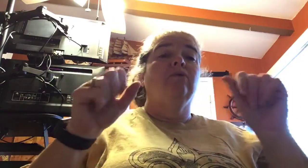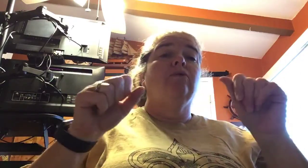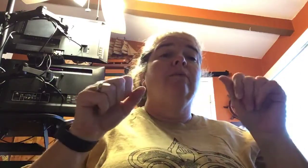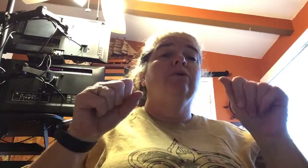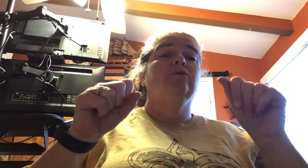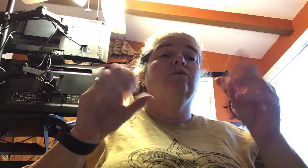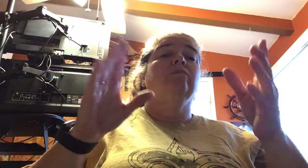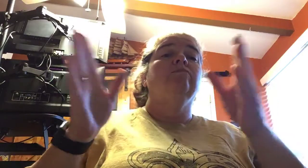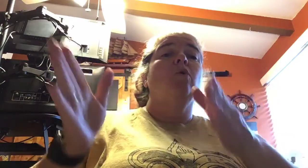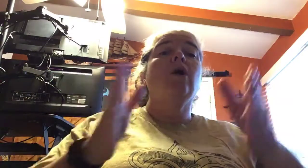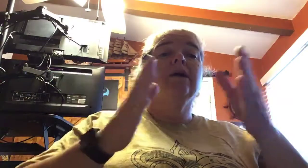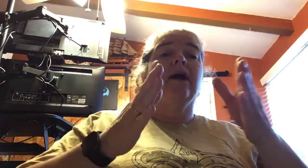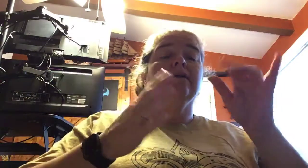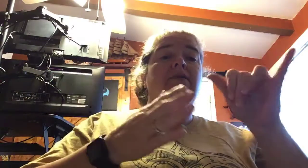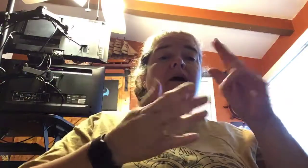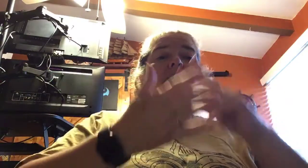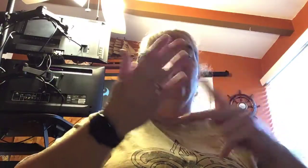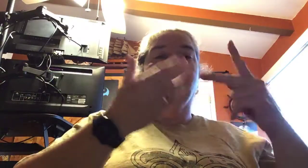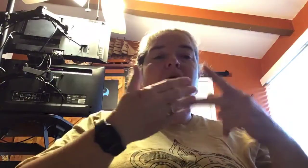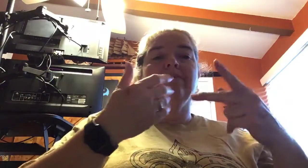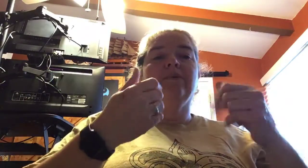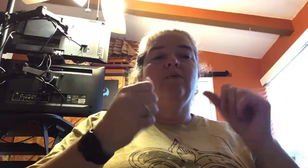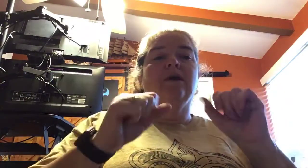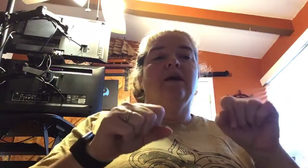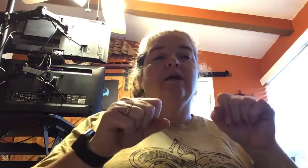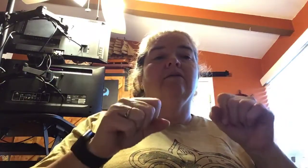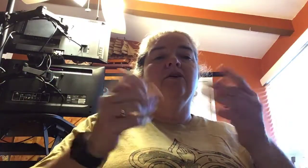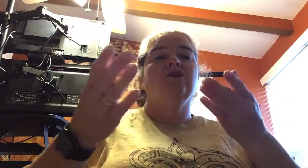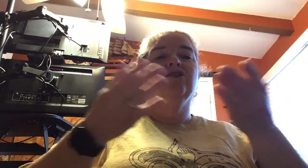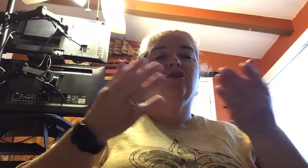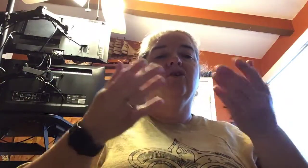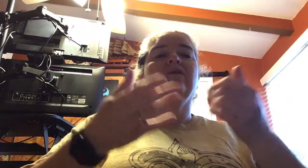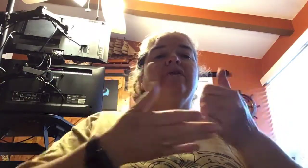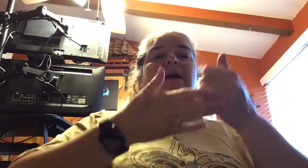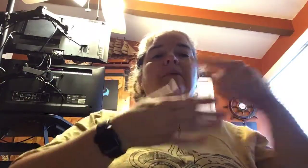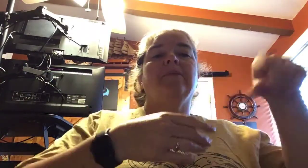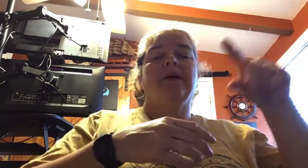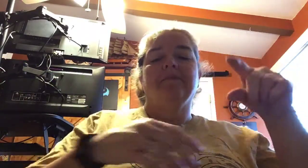who are able to organize that program that we can serve and help them.